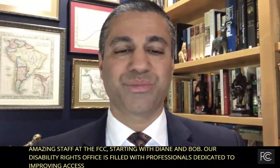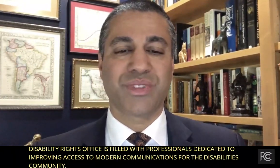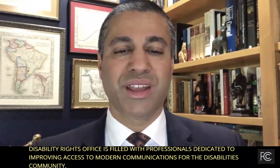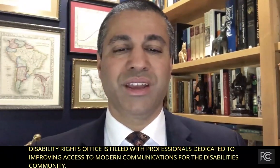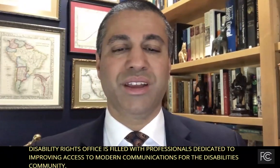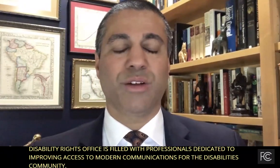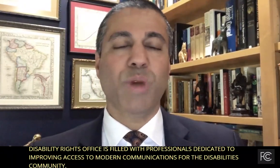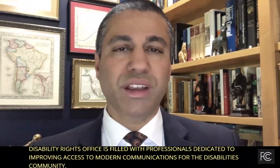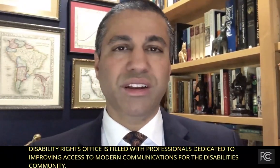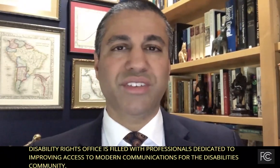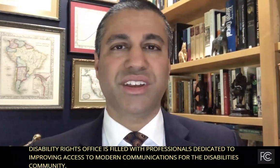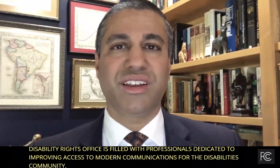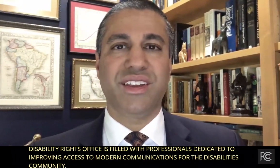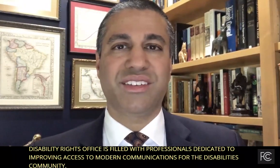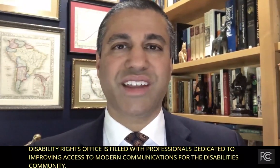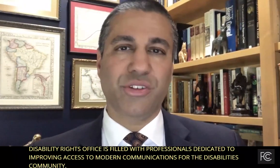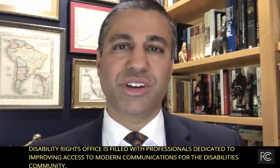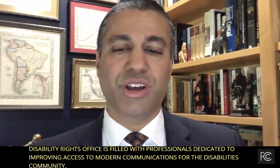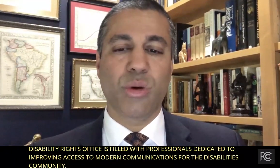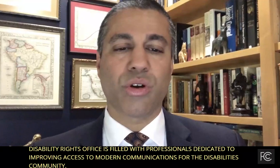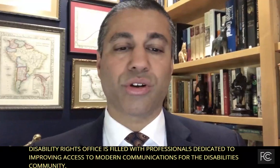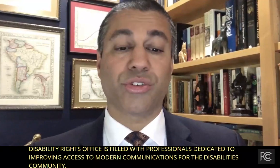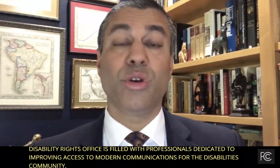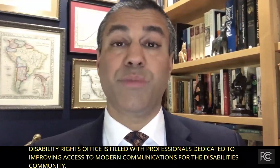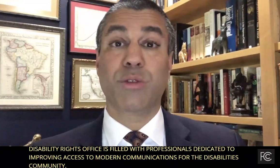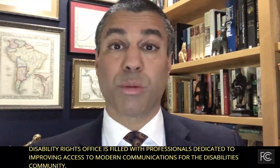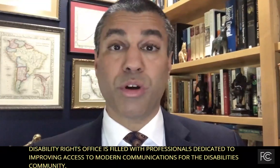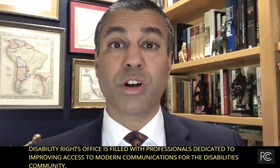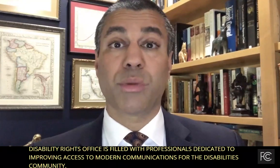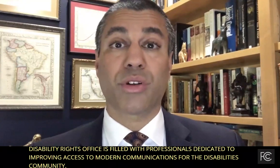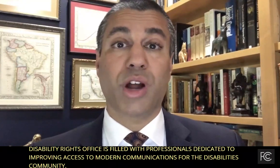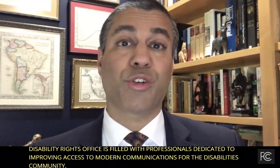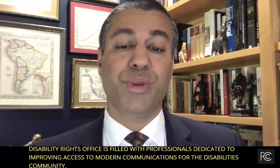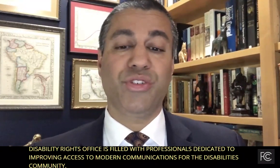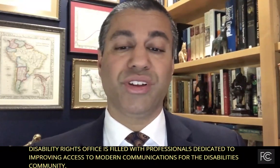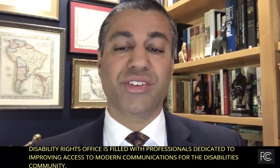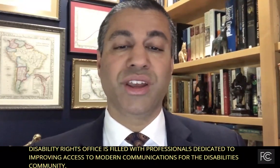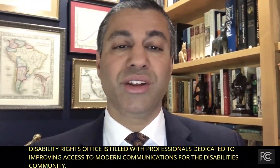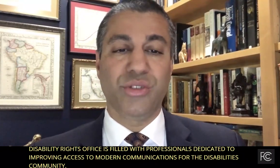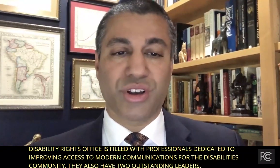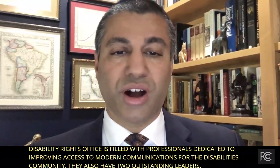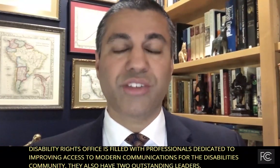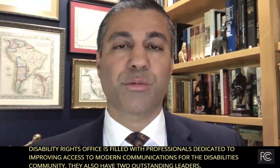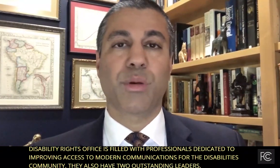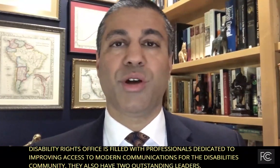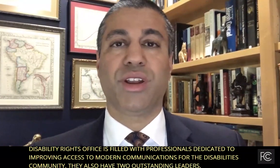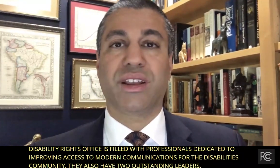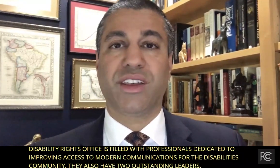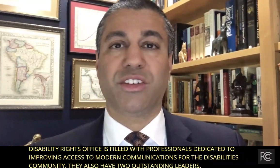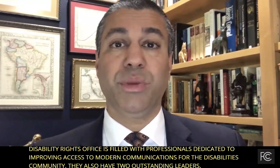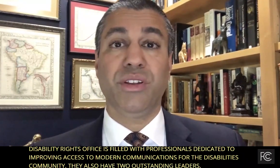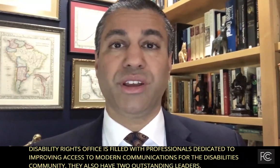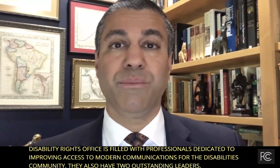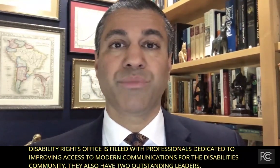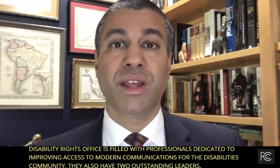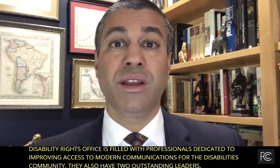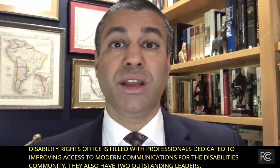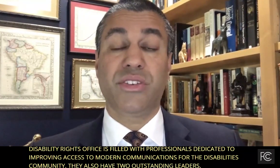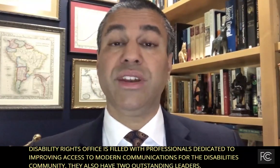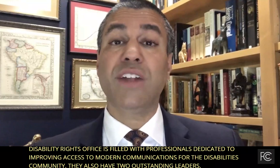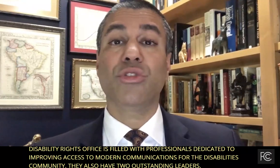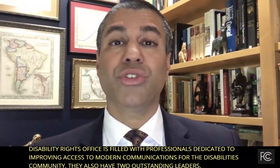And recognizing these talented co-workers who have made remarkable contributions to the cause of promoting accessibility